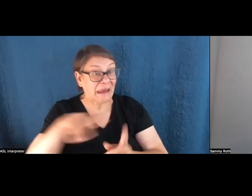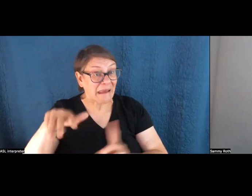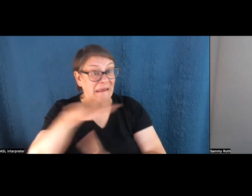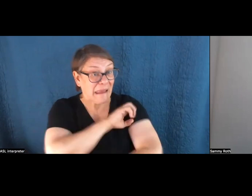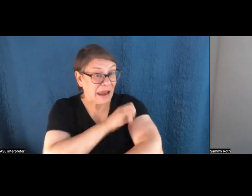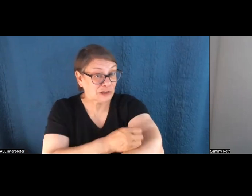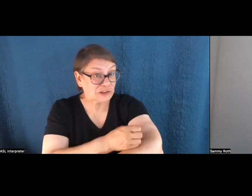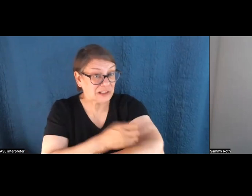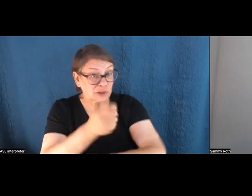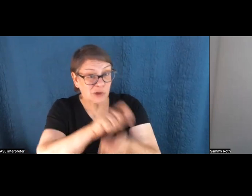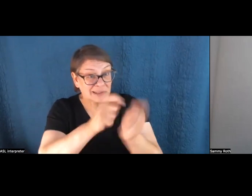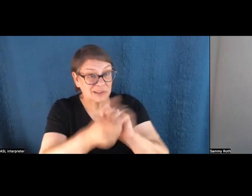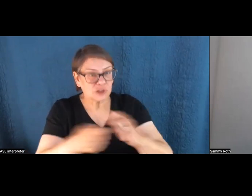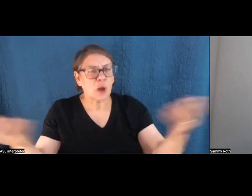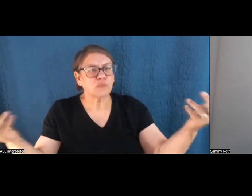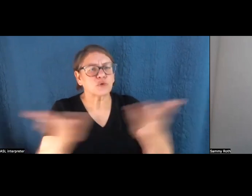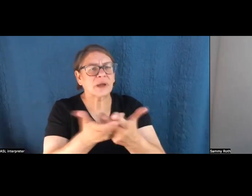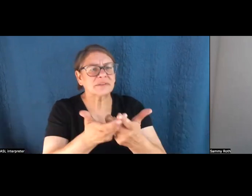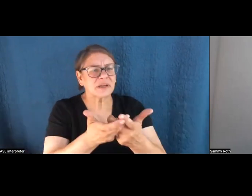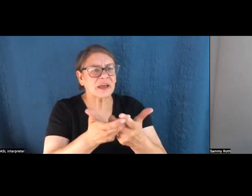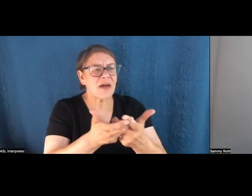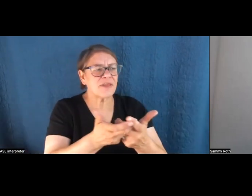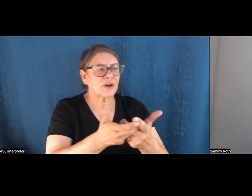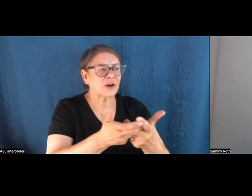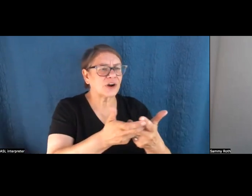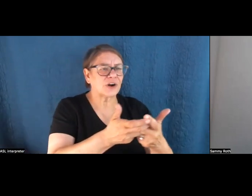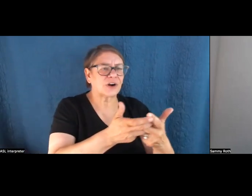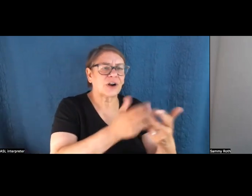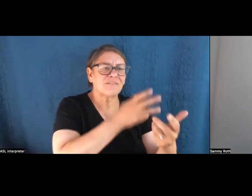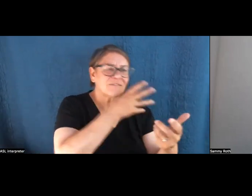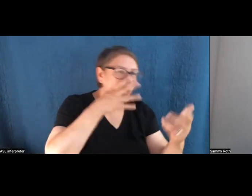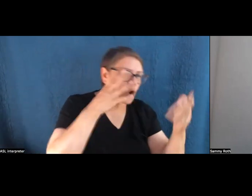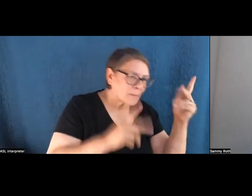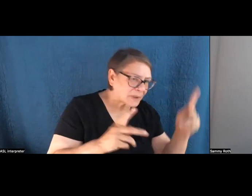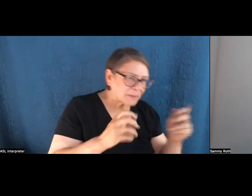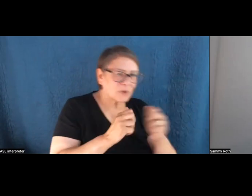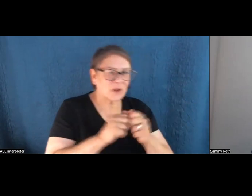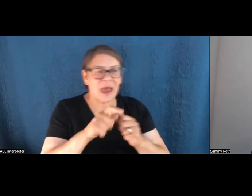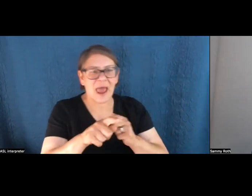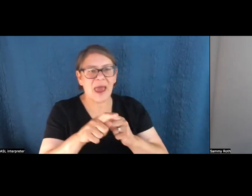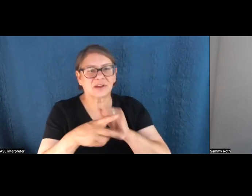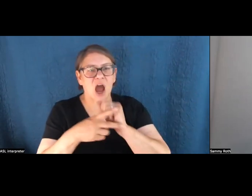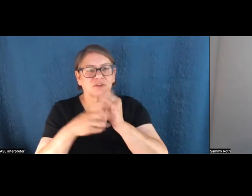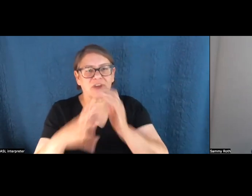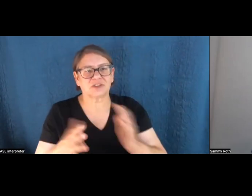rural residents in a battle to defend their lifestyles, their landscapes, and animals that can't fight for themselves.